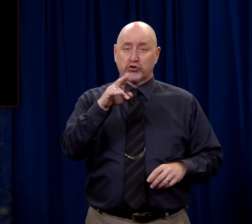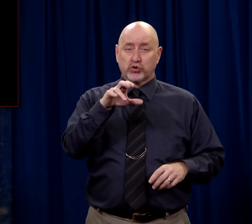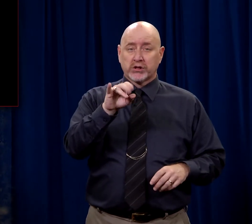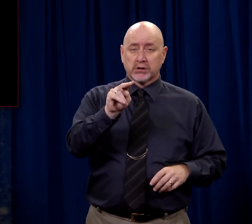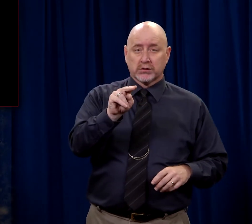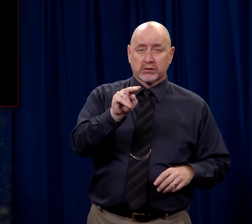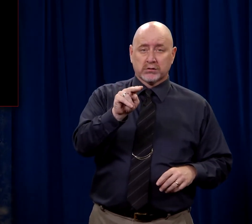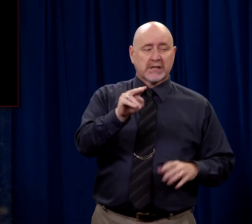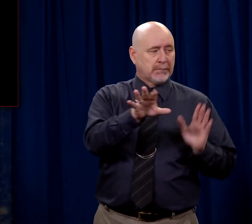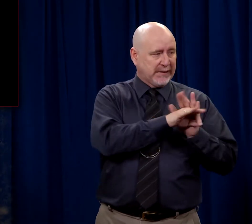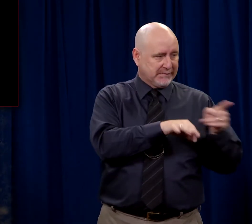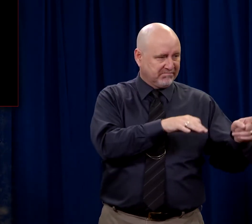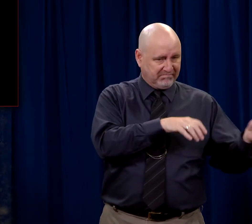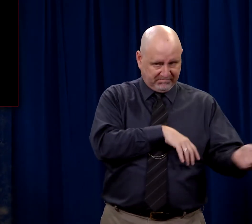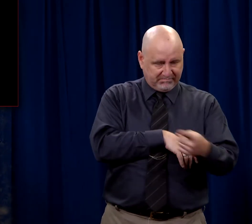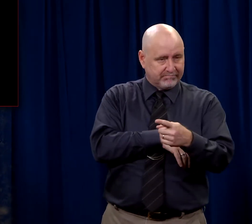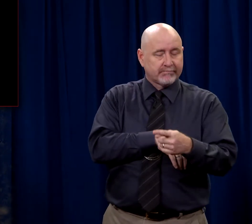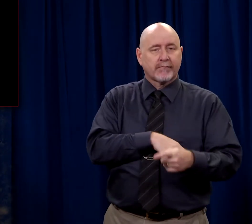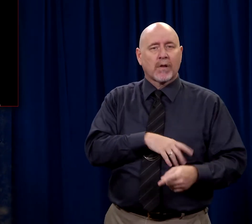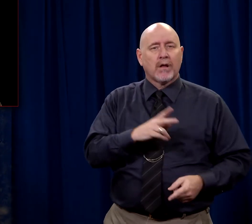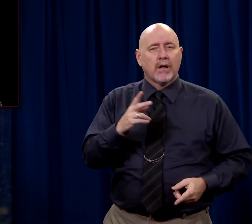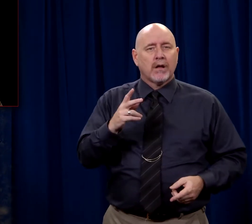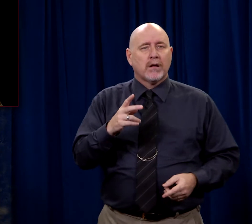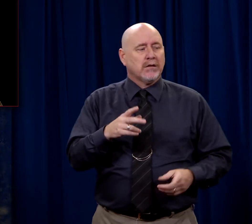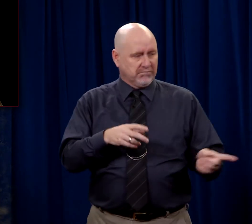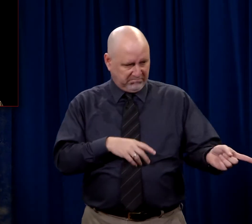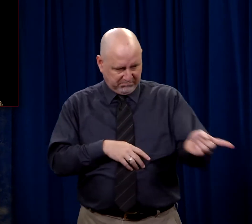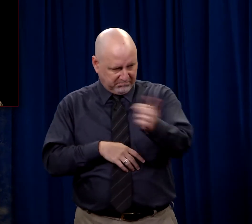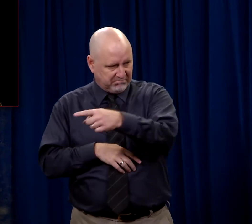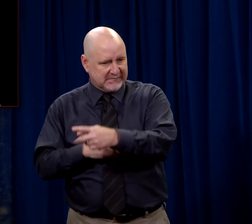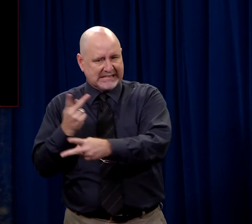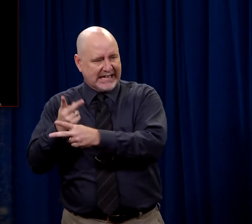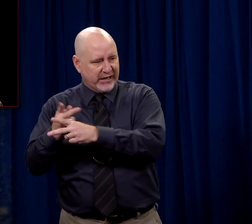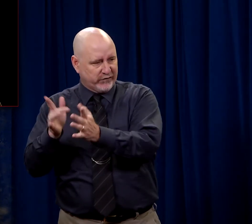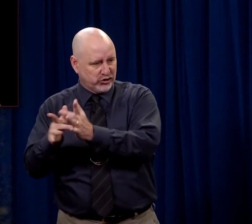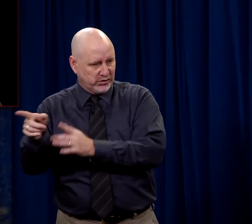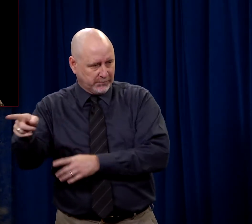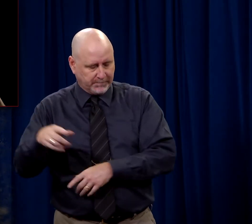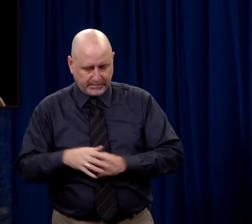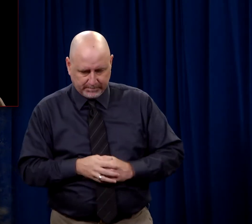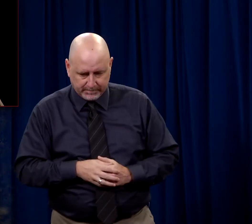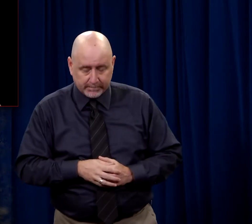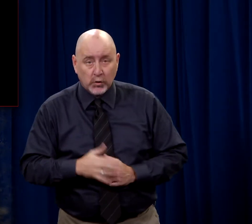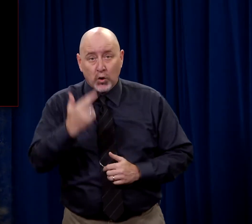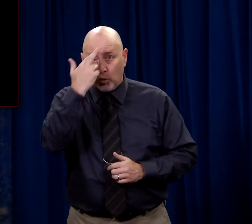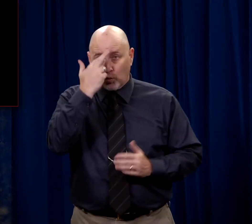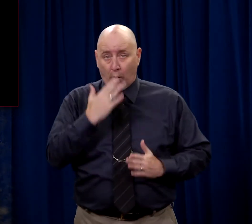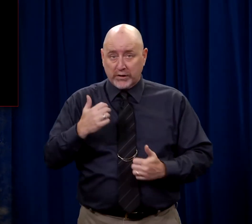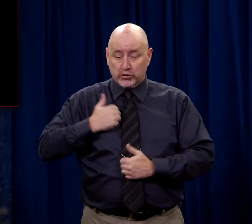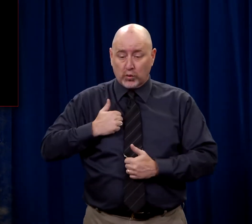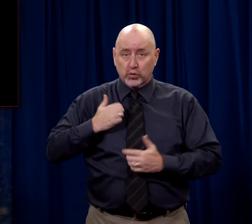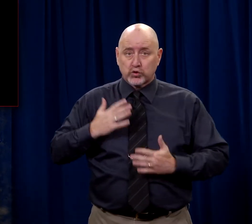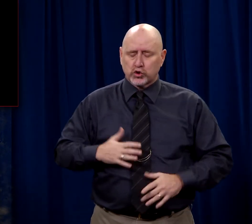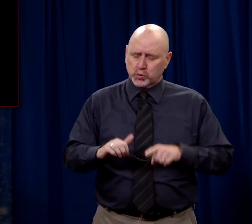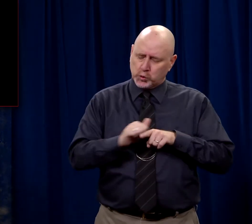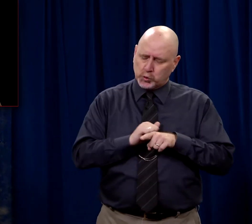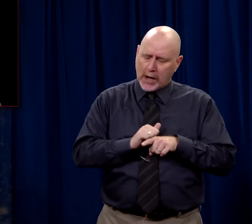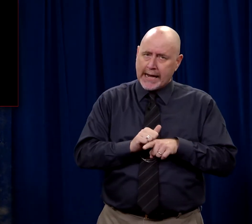So a centurion is selected. Pilate dispatches him to take care of this. Now Roman soldiers were